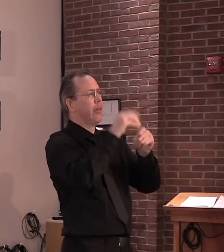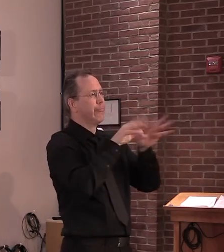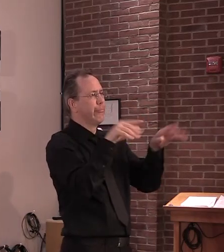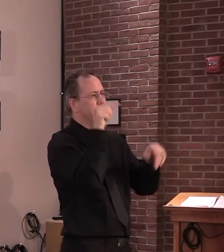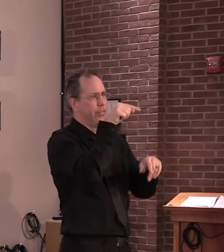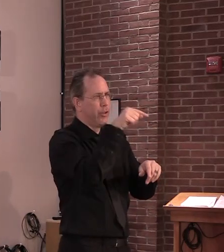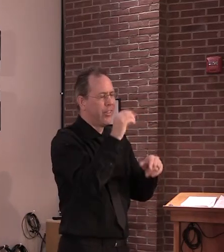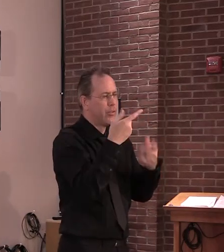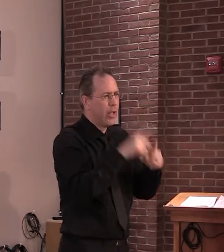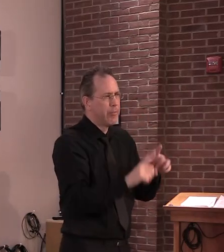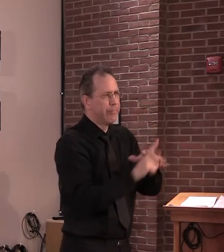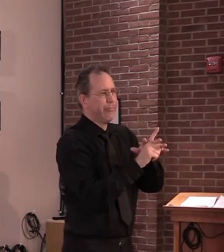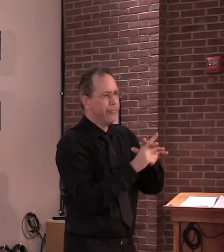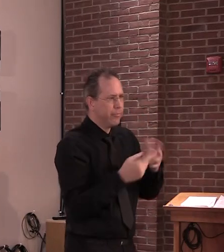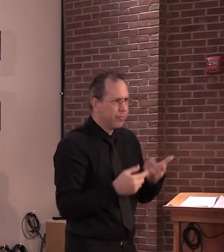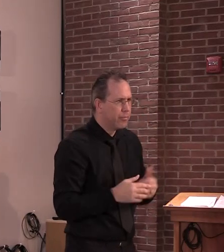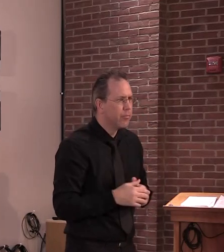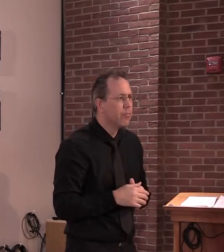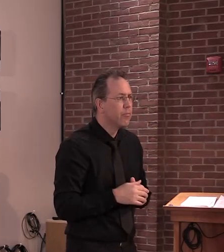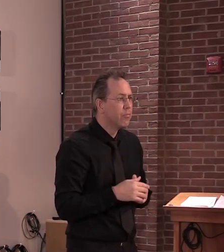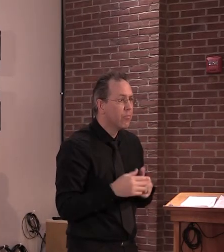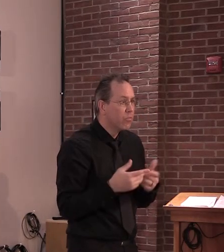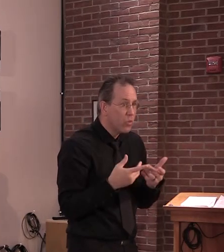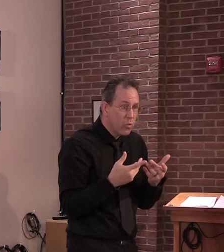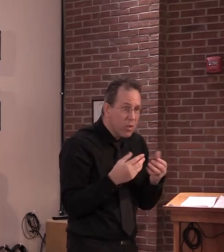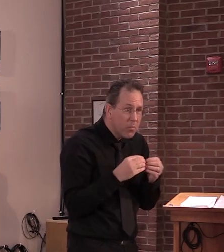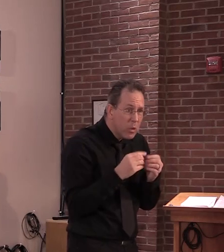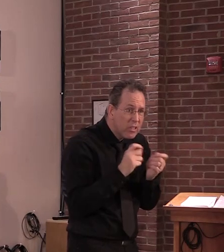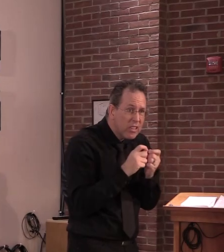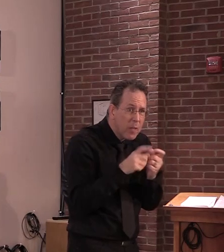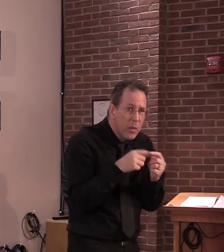Can you give us any more details where it was?